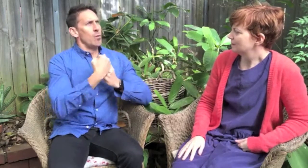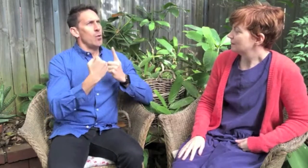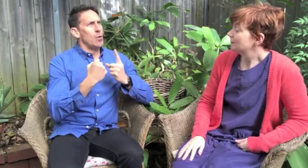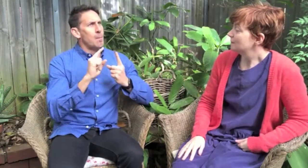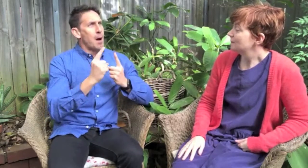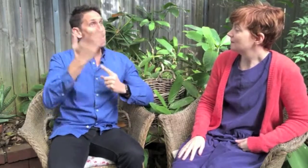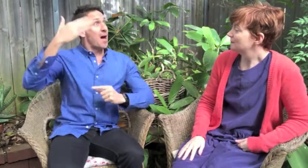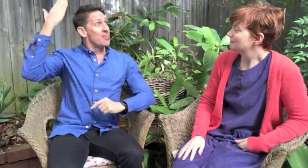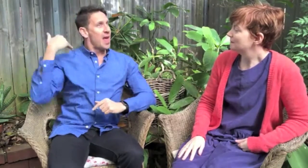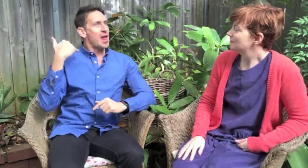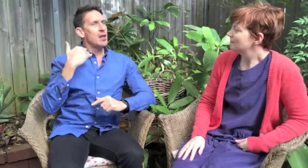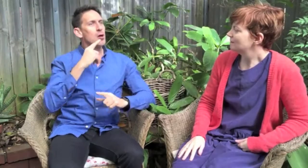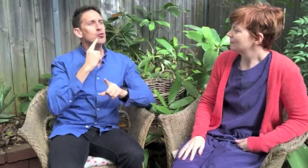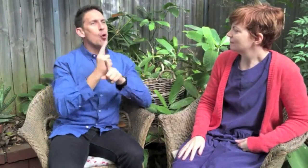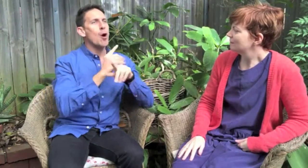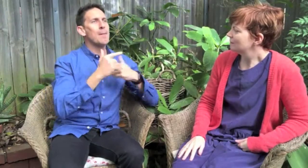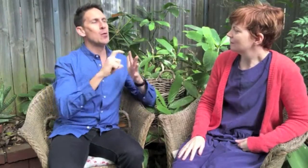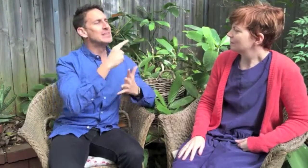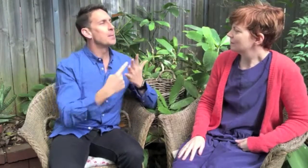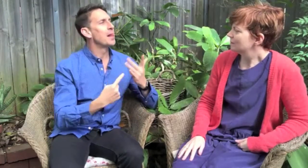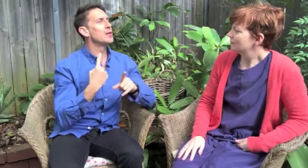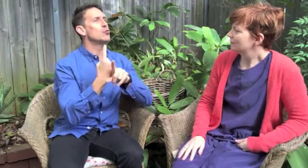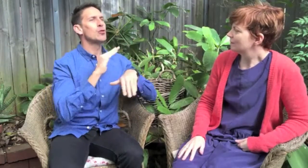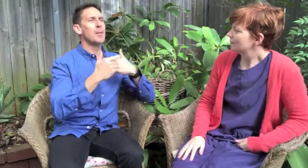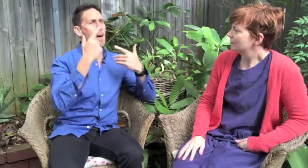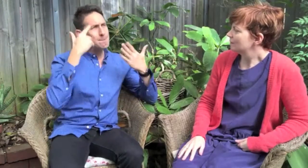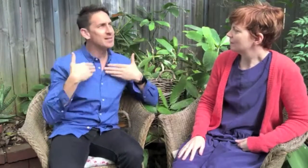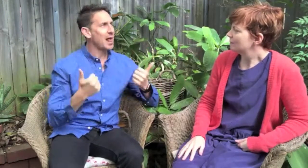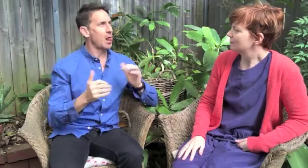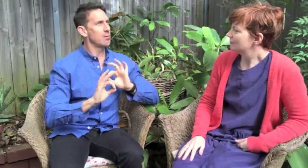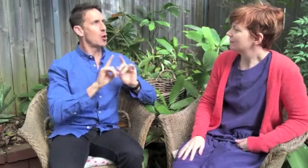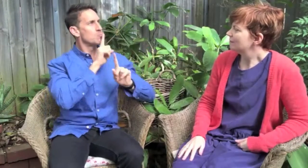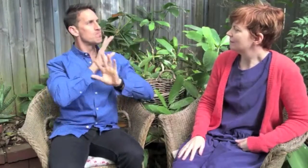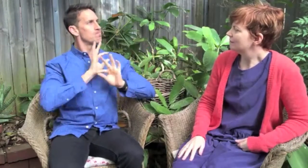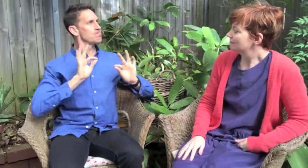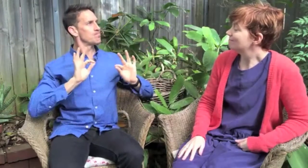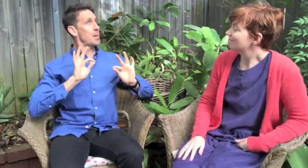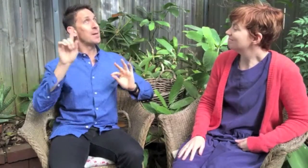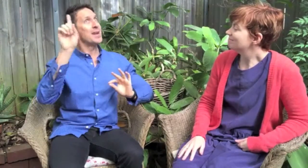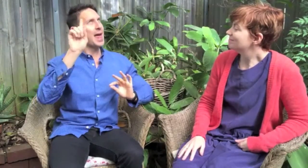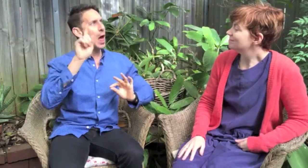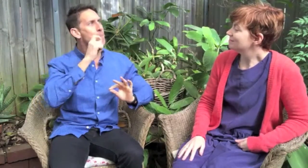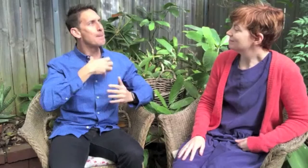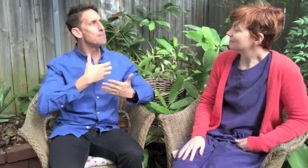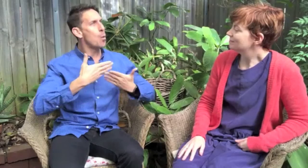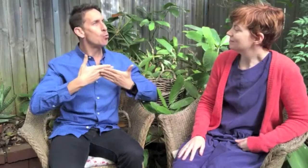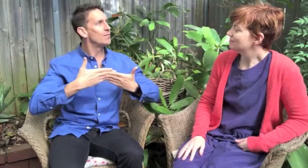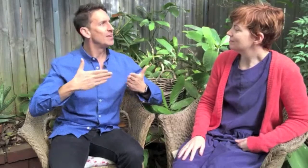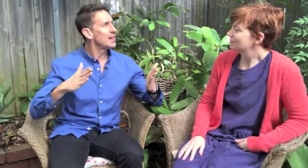powerful film but back then we didn't really talk much about mental health or disability. I think it